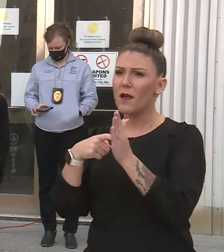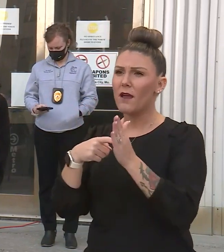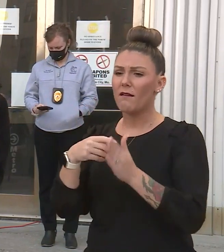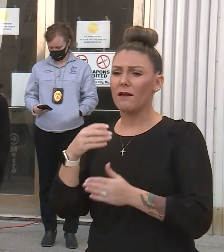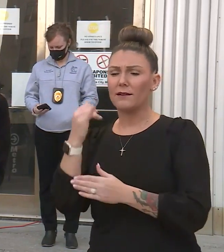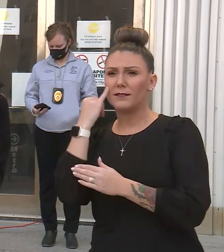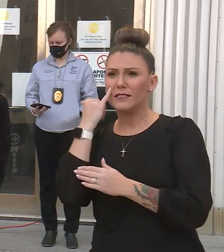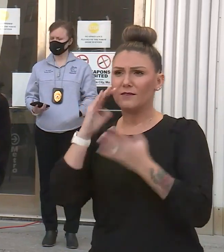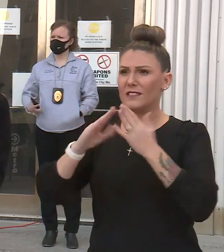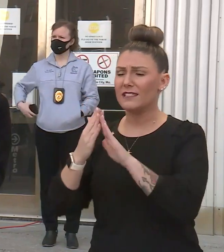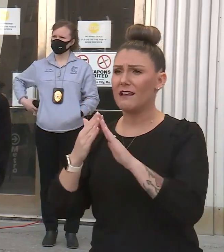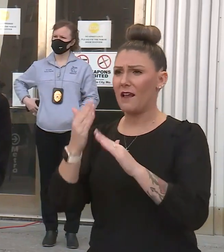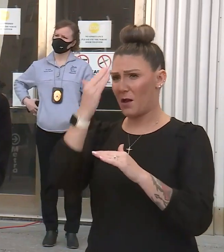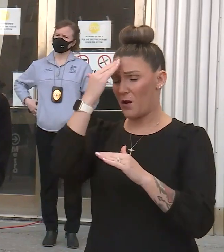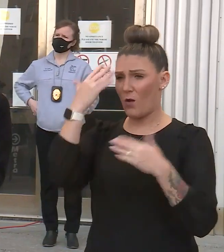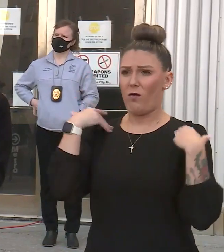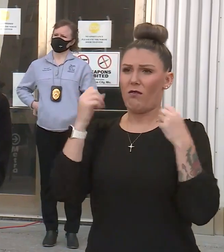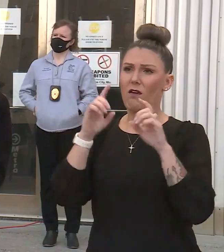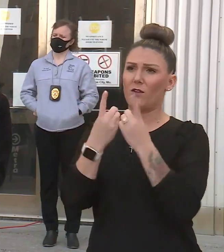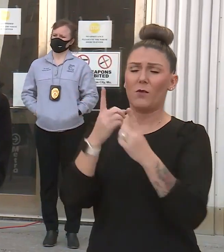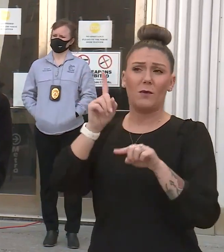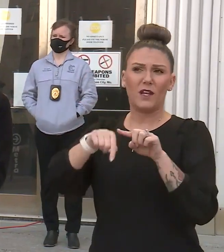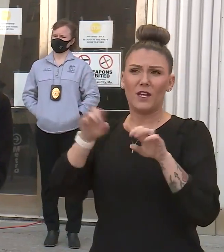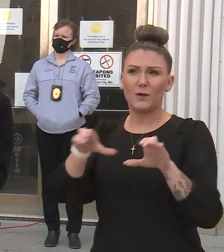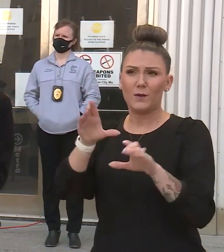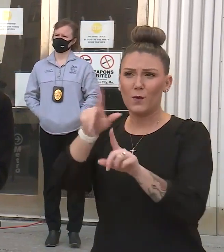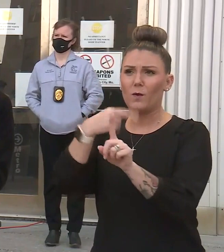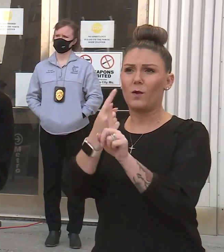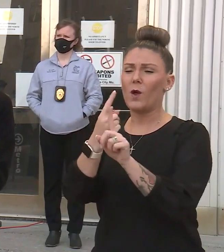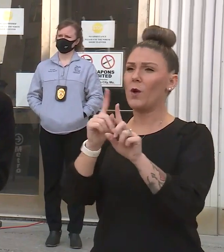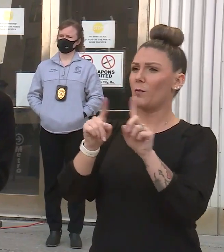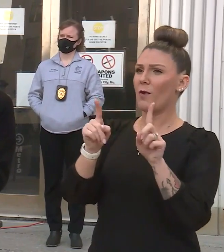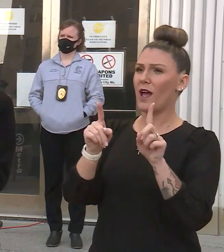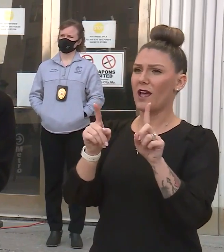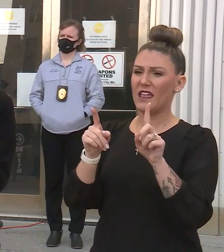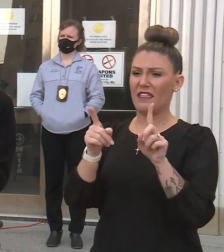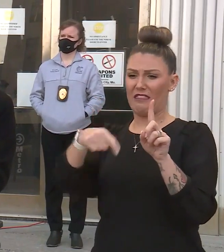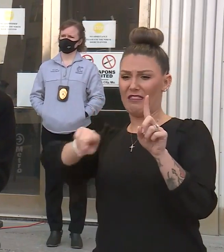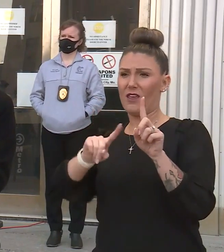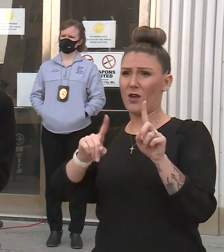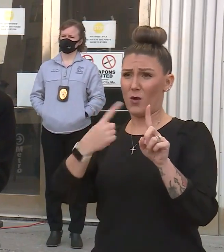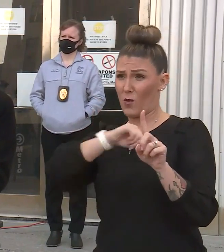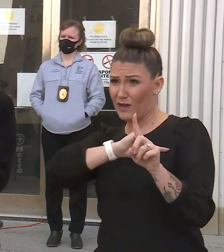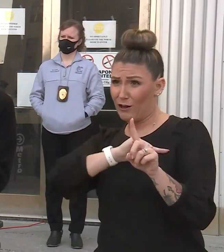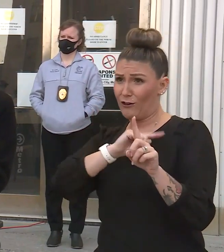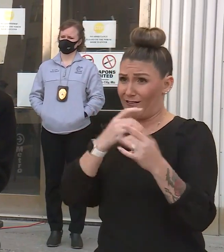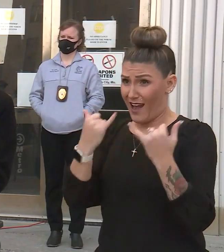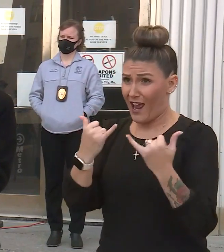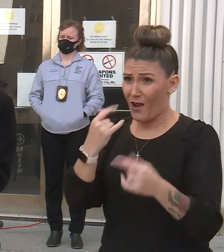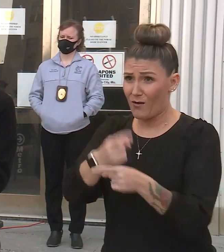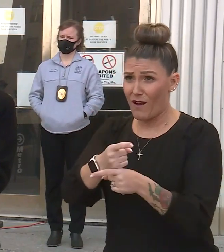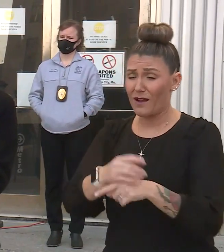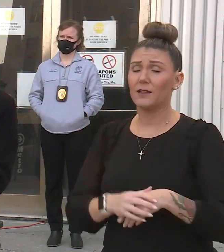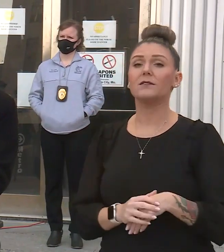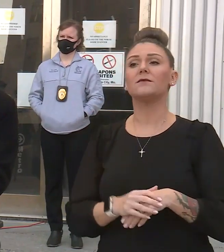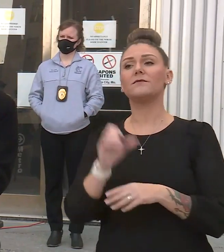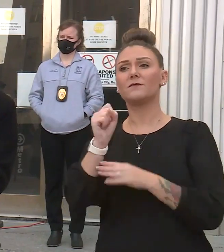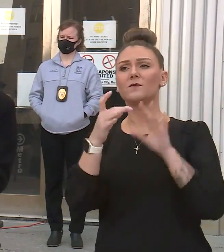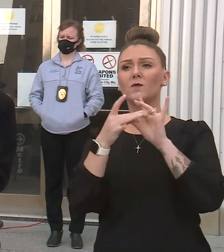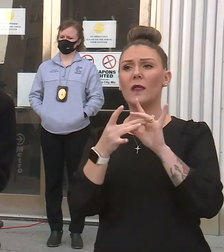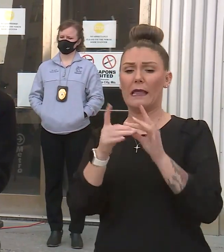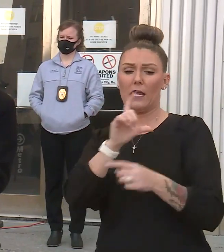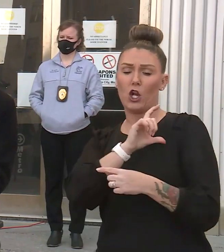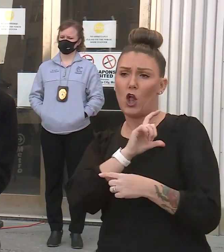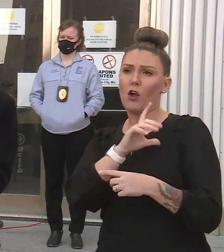city does. I know the health department can't do it alone. We're there there now. Yeah, you know, in terms of law